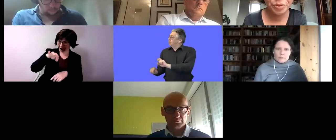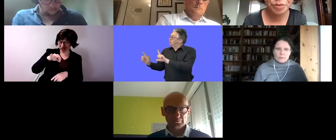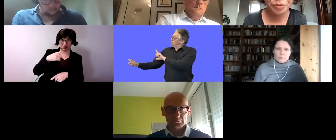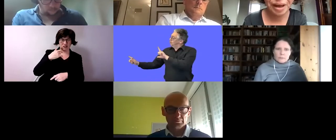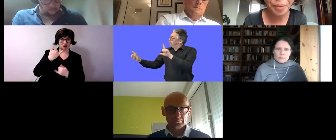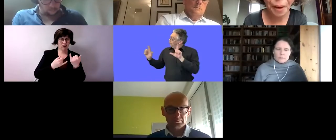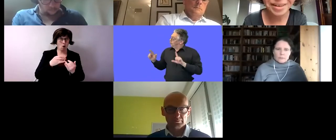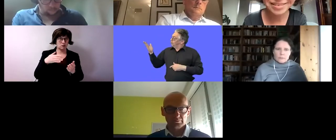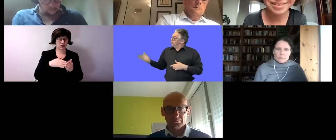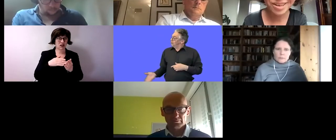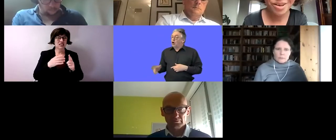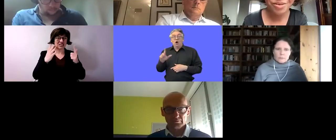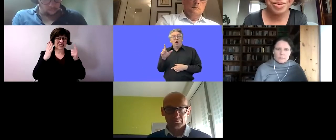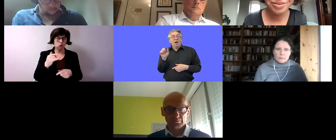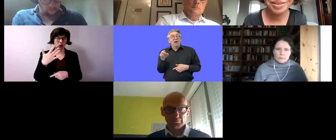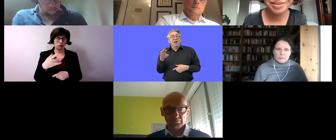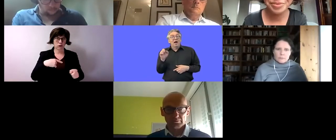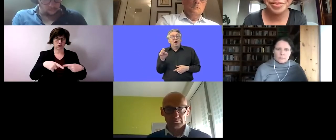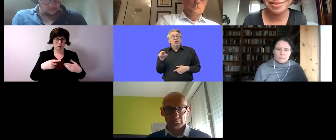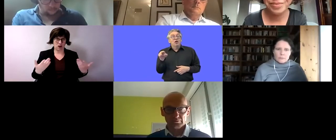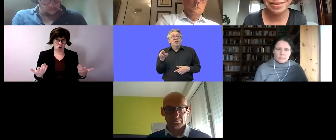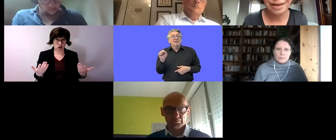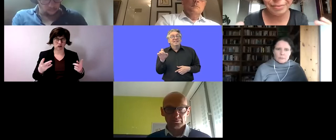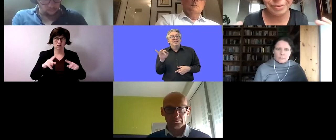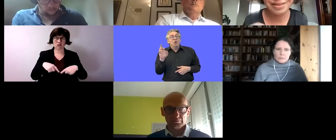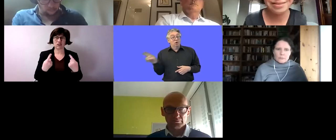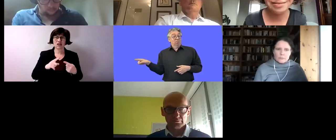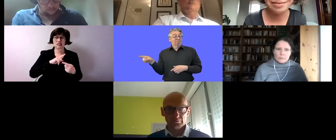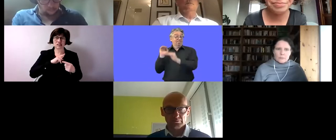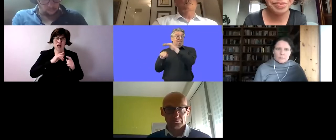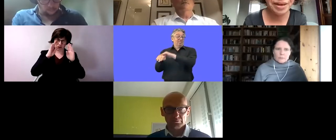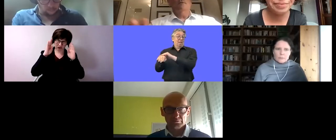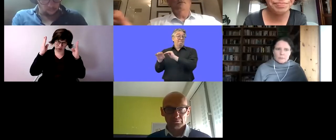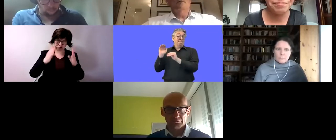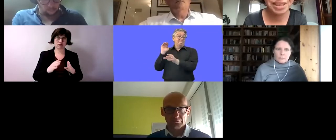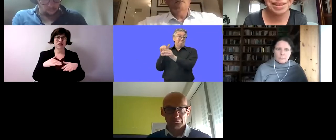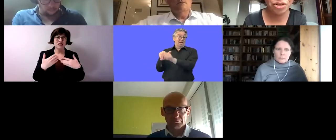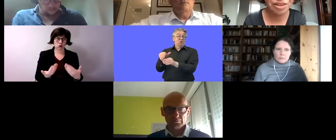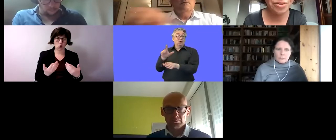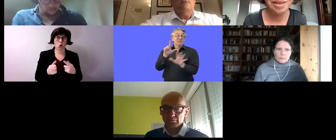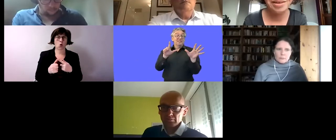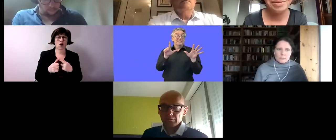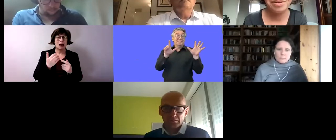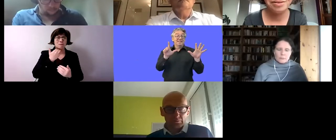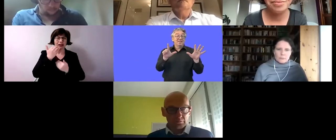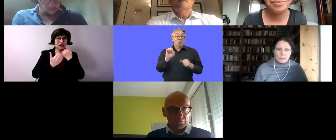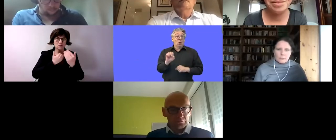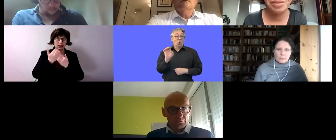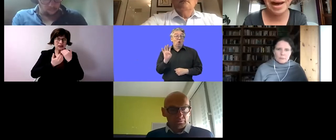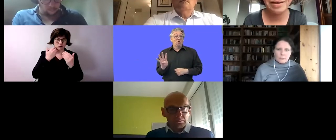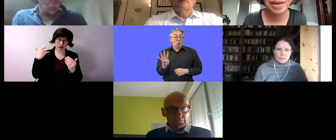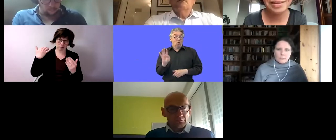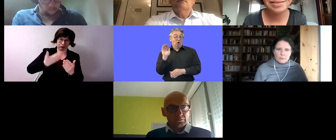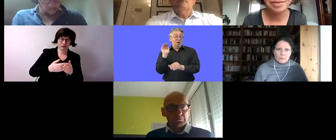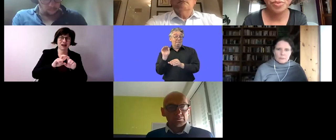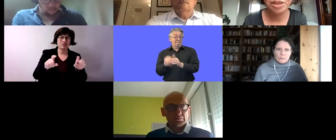head of our group in the european parliament among the 704 meps i'm the only female person